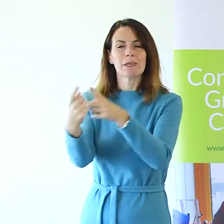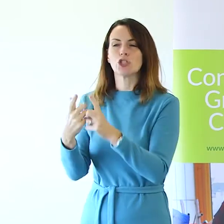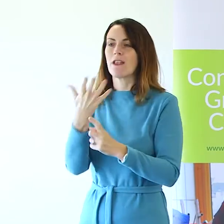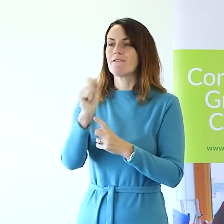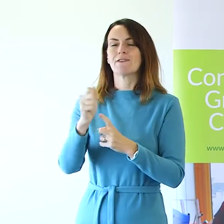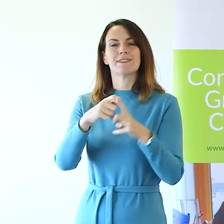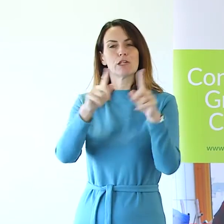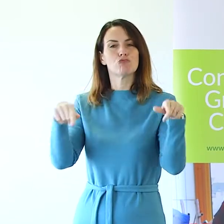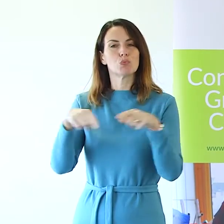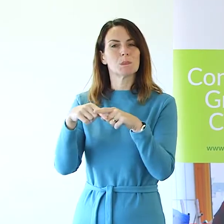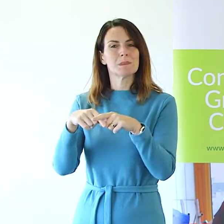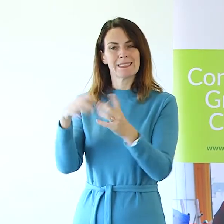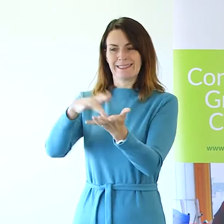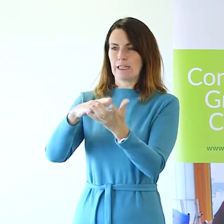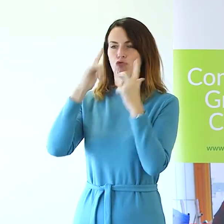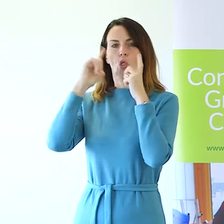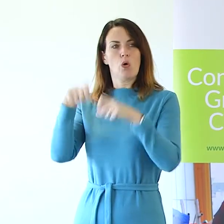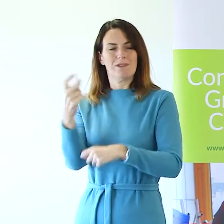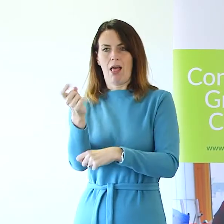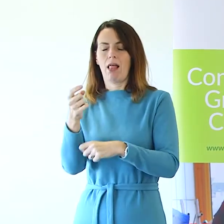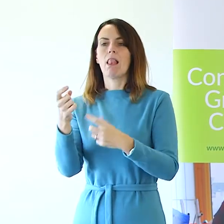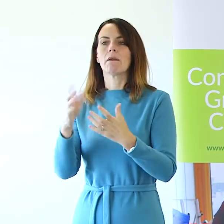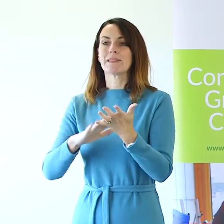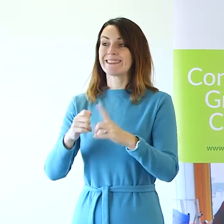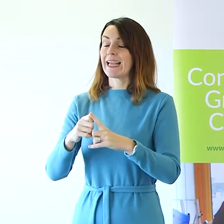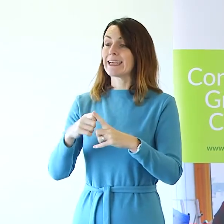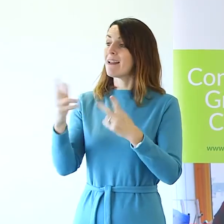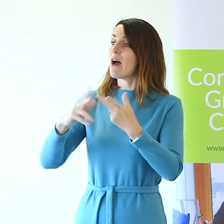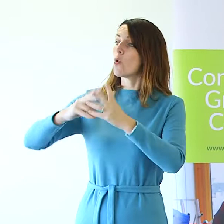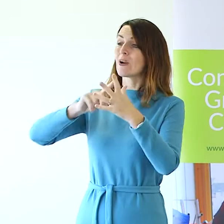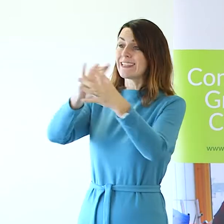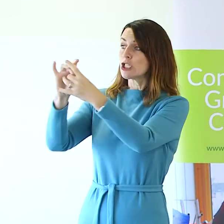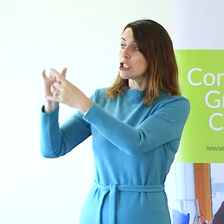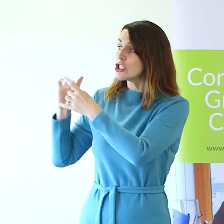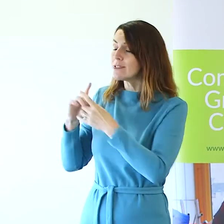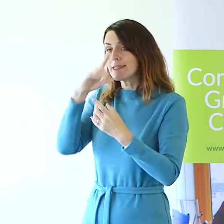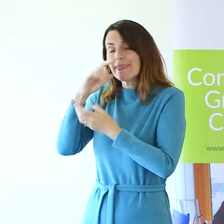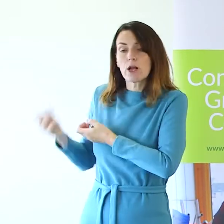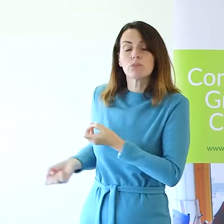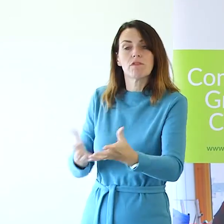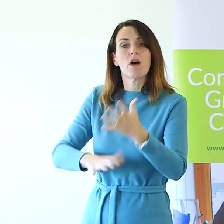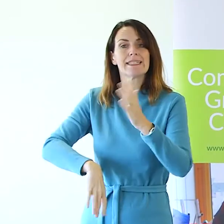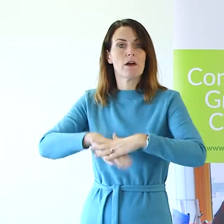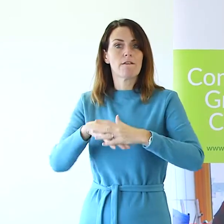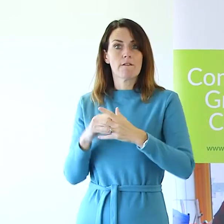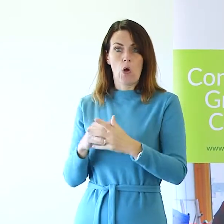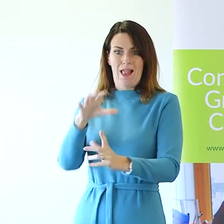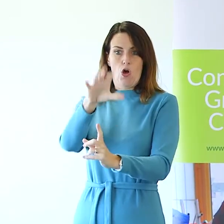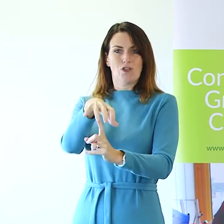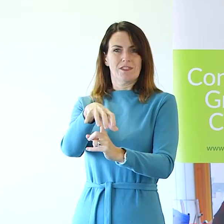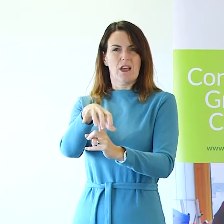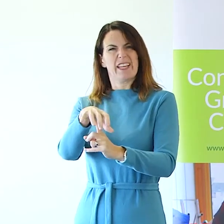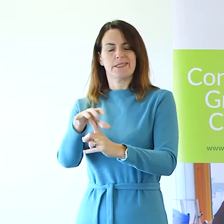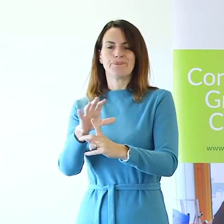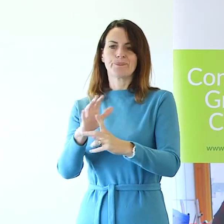at a centrally located hotel, and working with other organisations, they were able to provide a full on-site wraparound